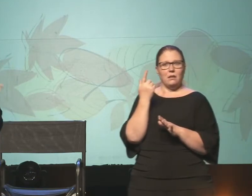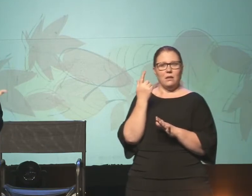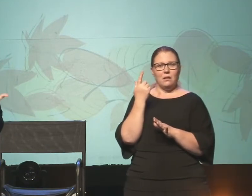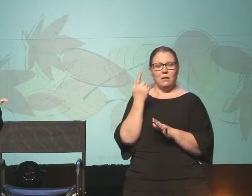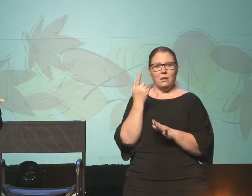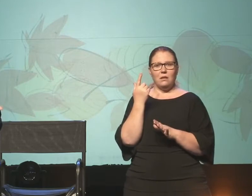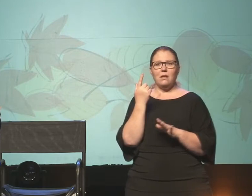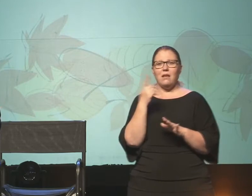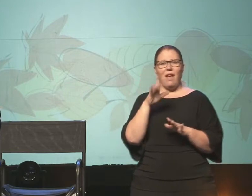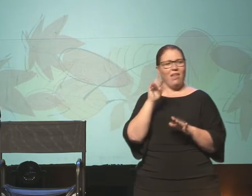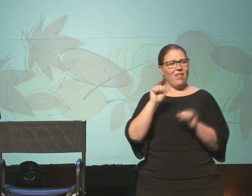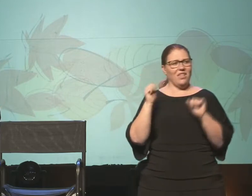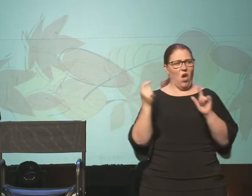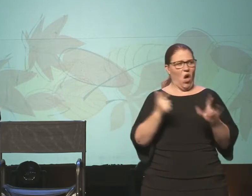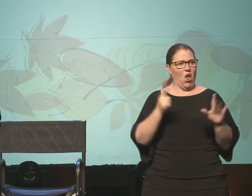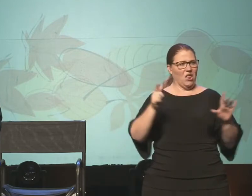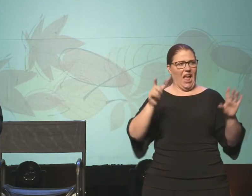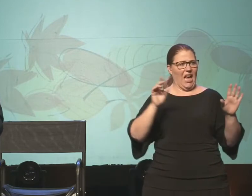this is all nonsense.